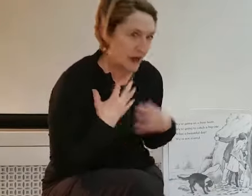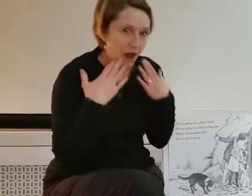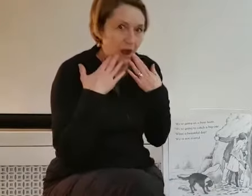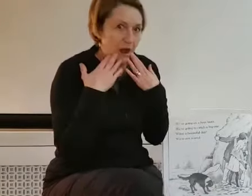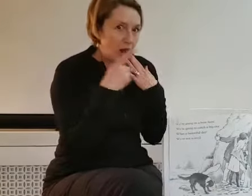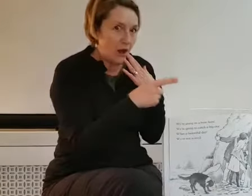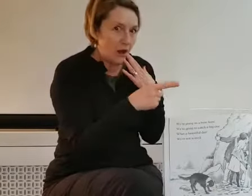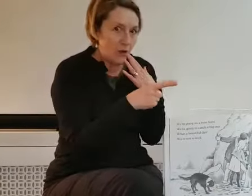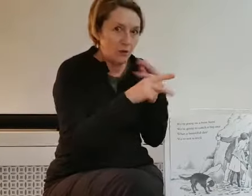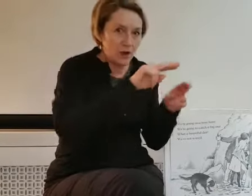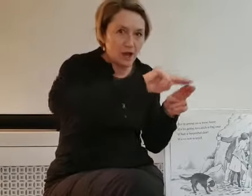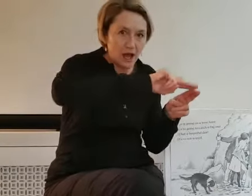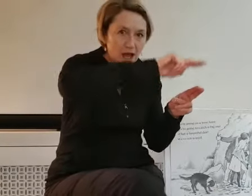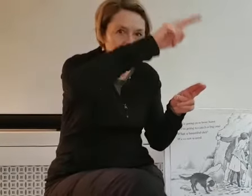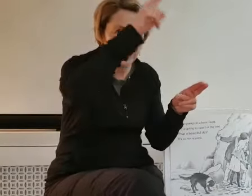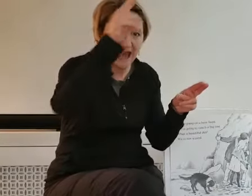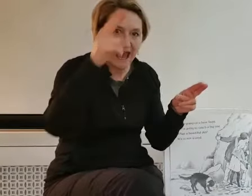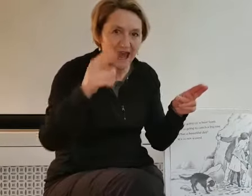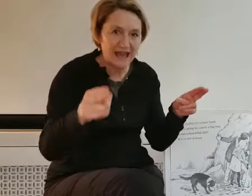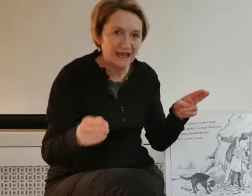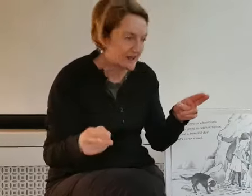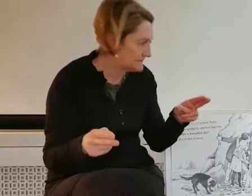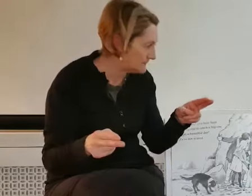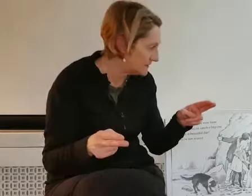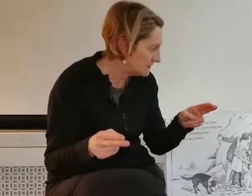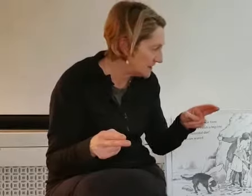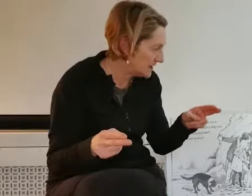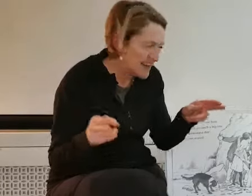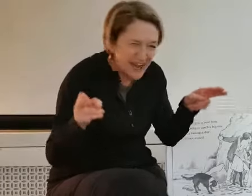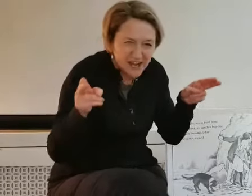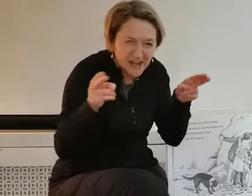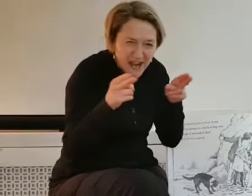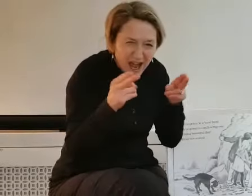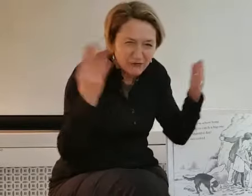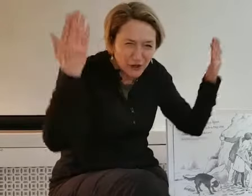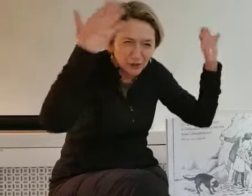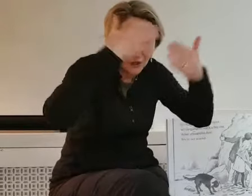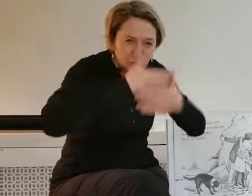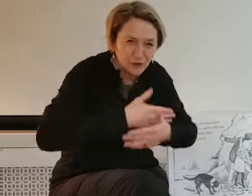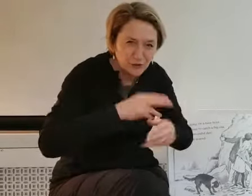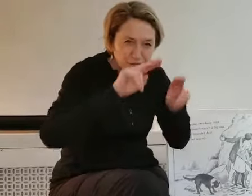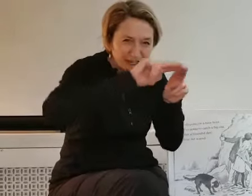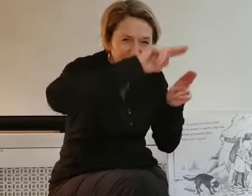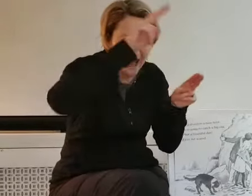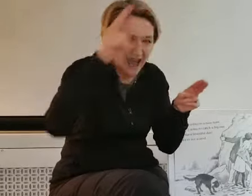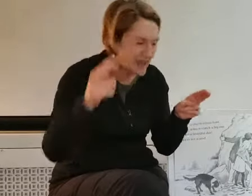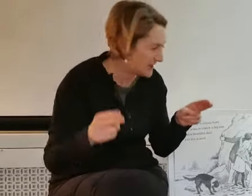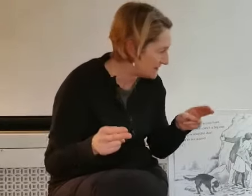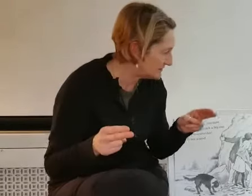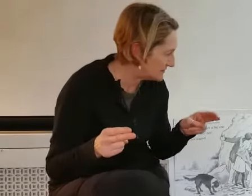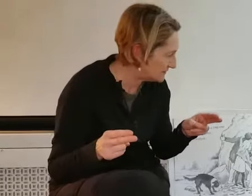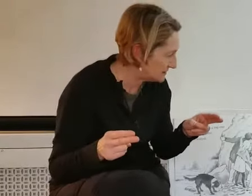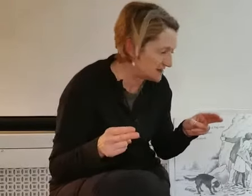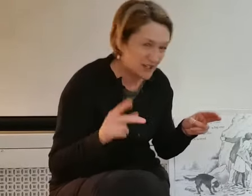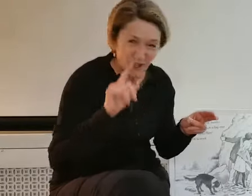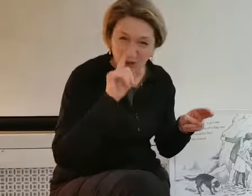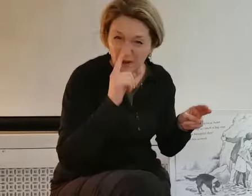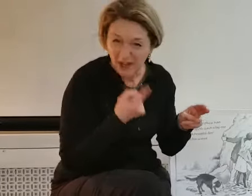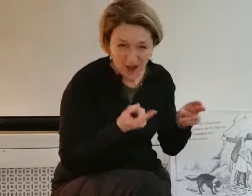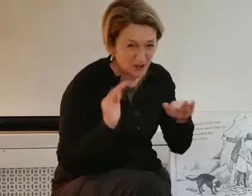Uh-oh. A cave. A narrow, gloomy cave. We can't